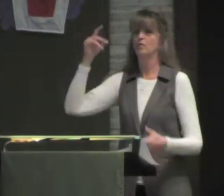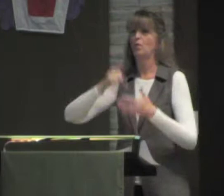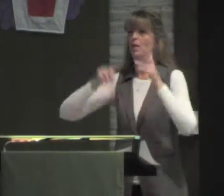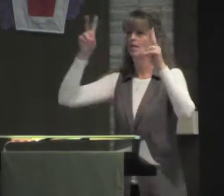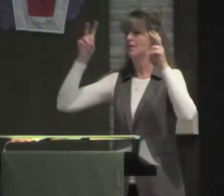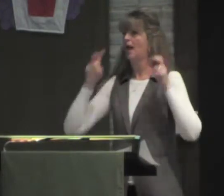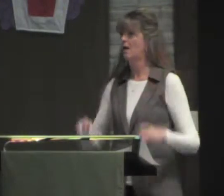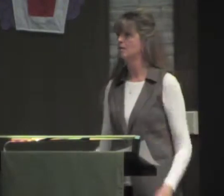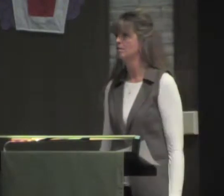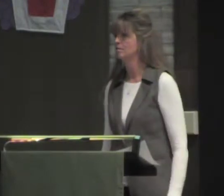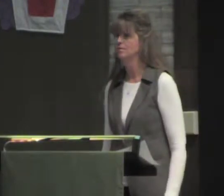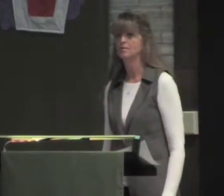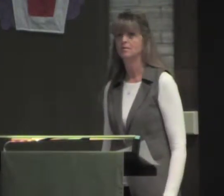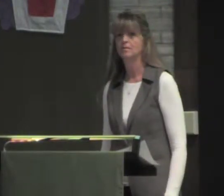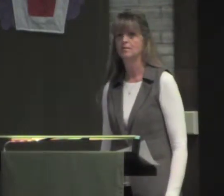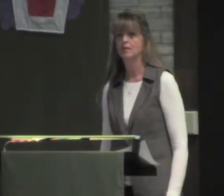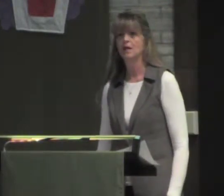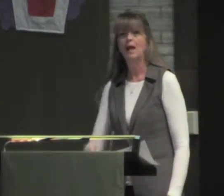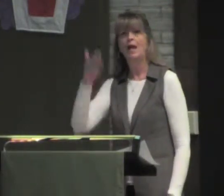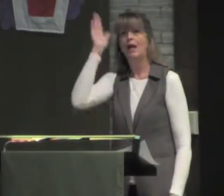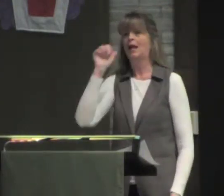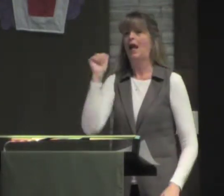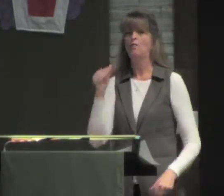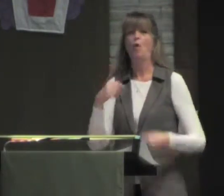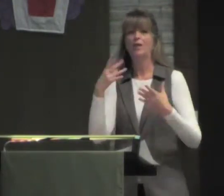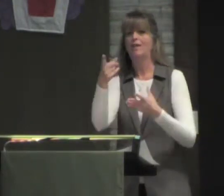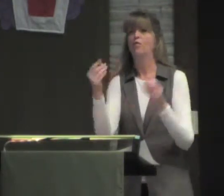Does anybody remember the title of the first sermon in this series?